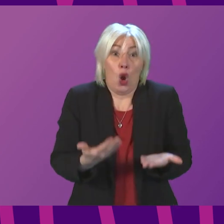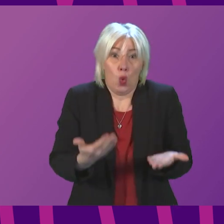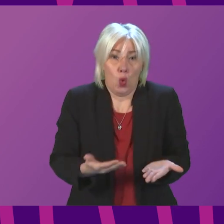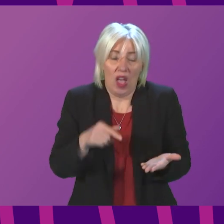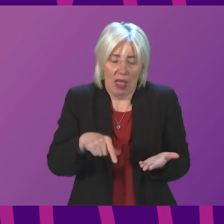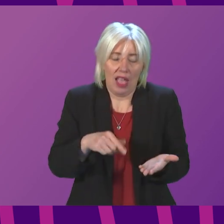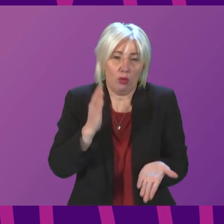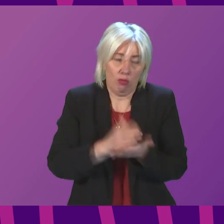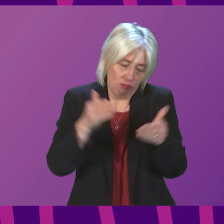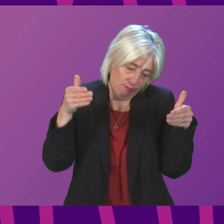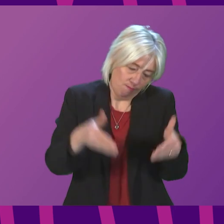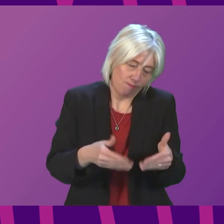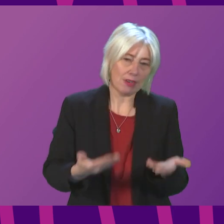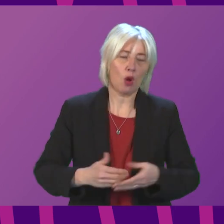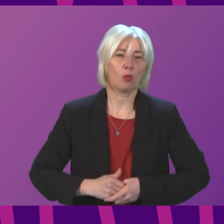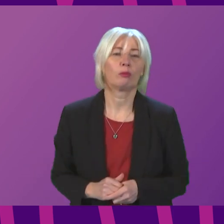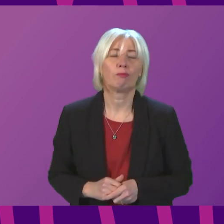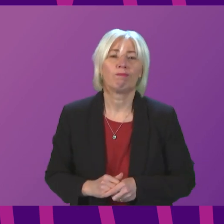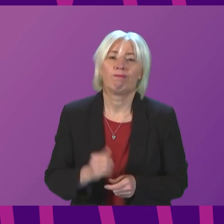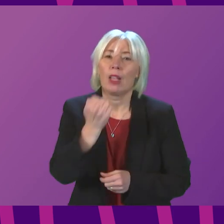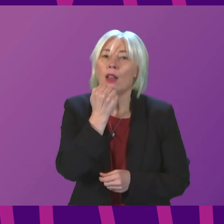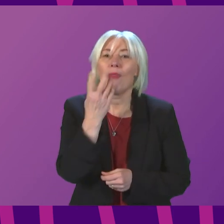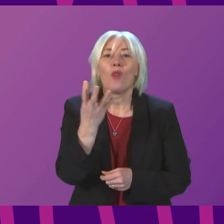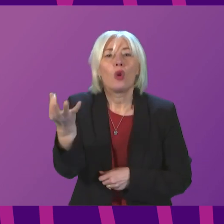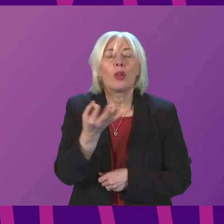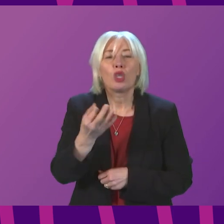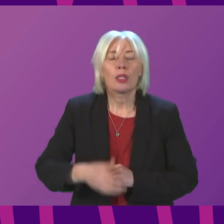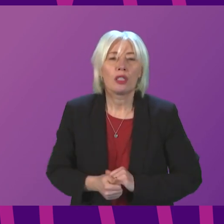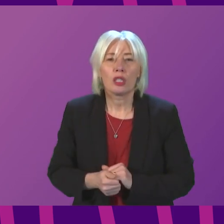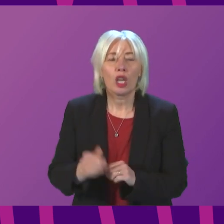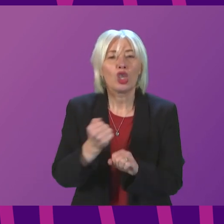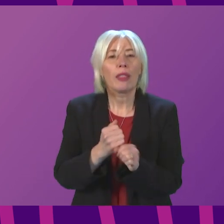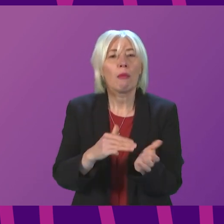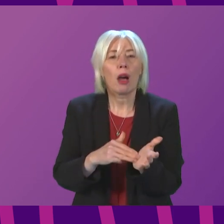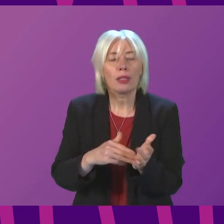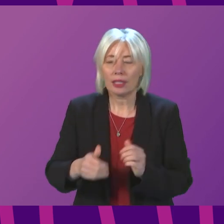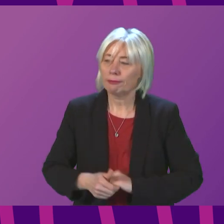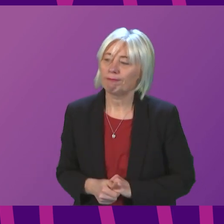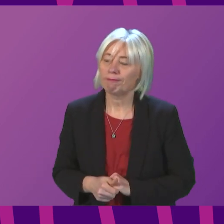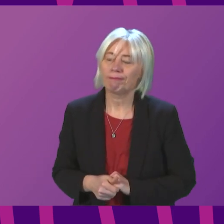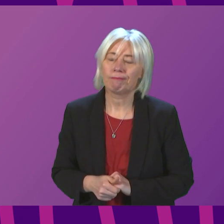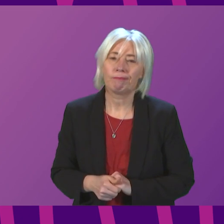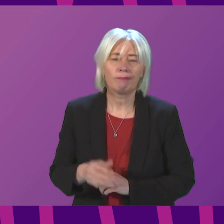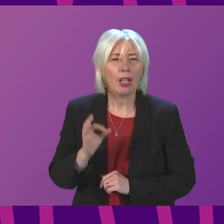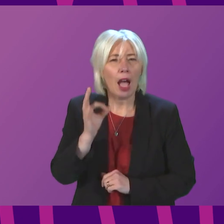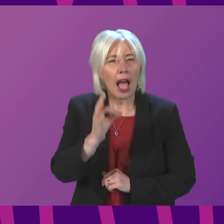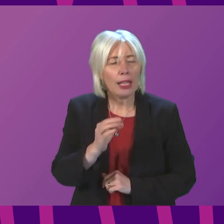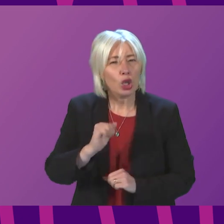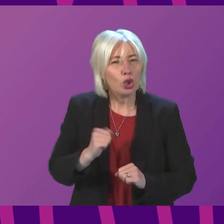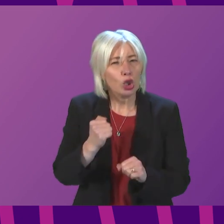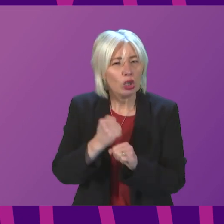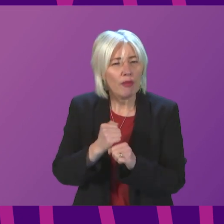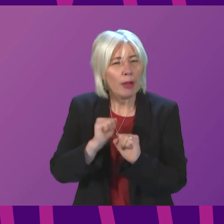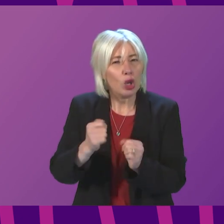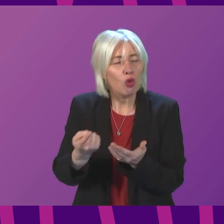that is what we will continue to focus on. Question number four, Gillian Martin. Thank you, President and Officer. Do you ask the First Minister what the Scottish Government's